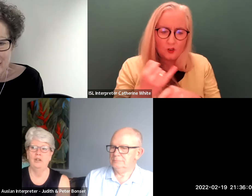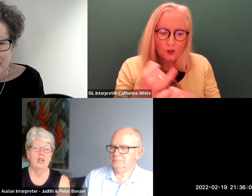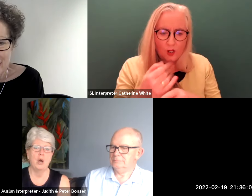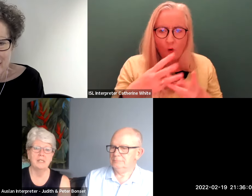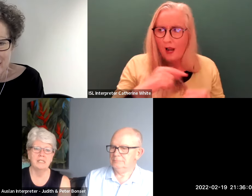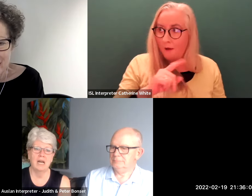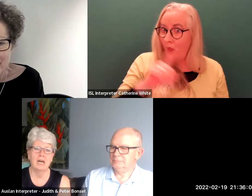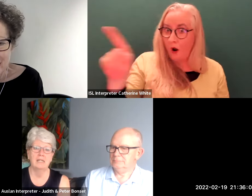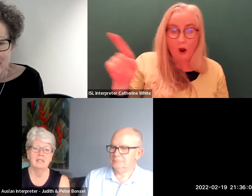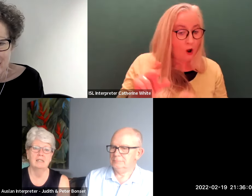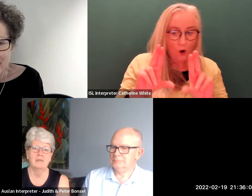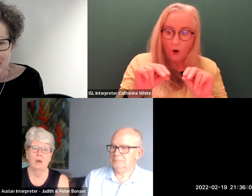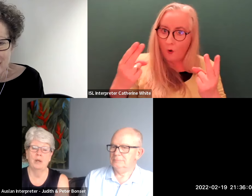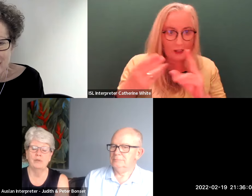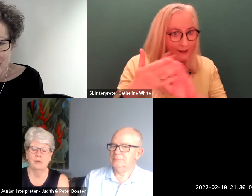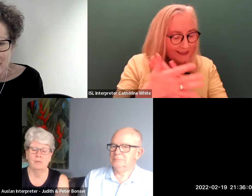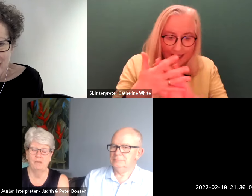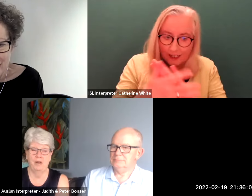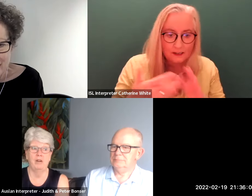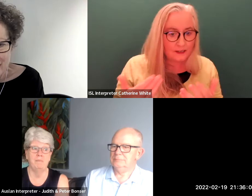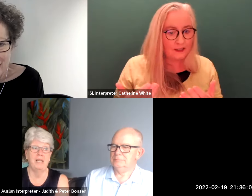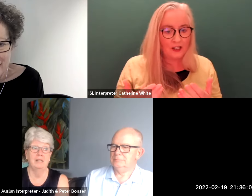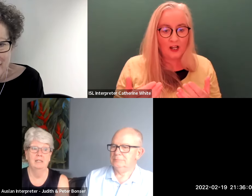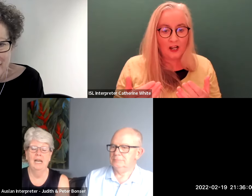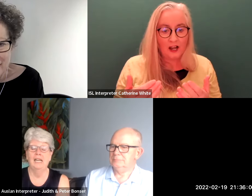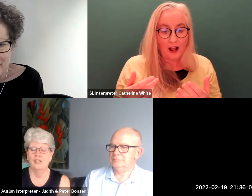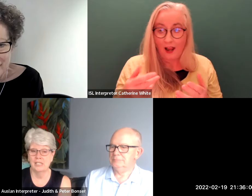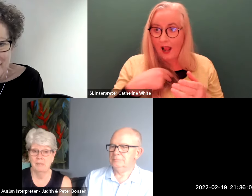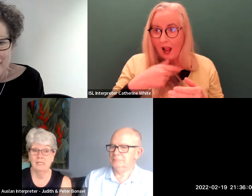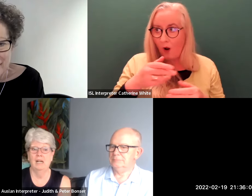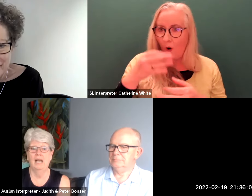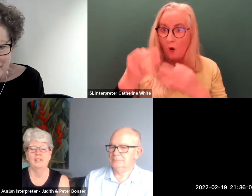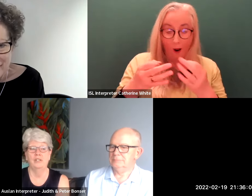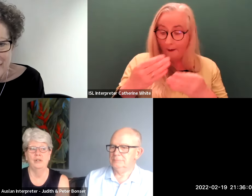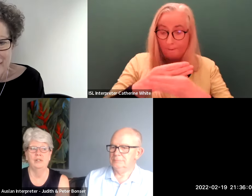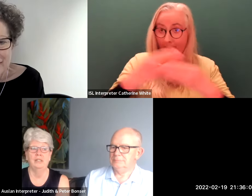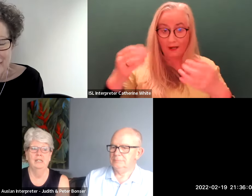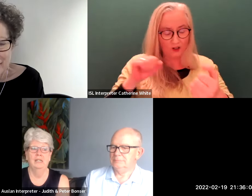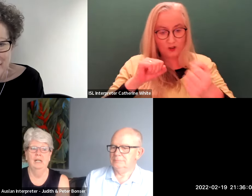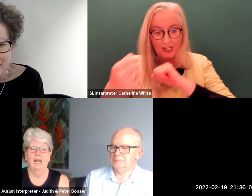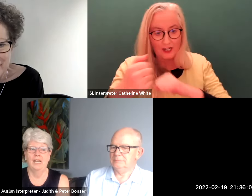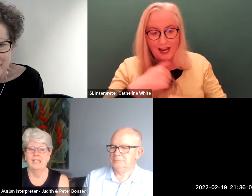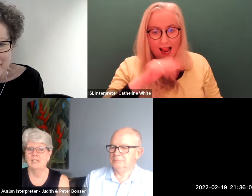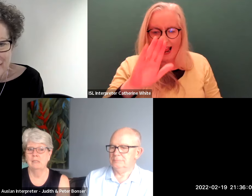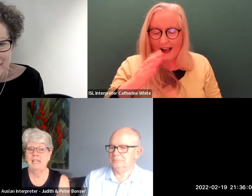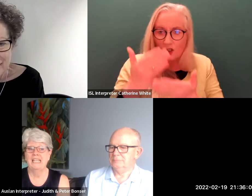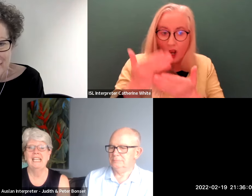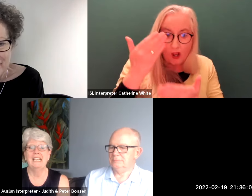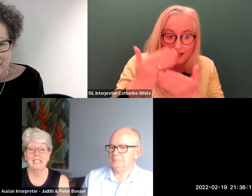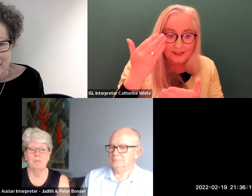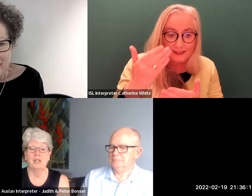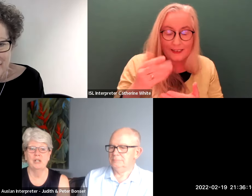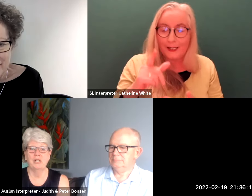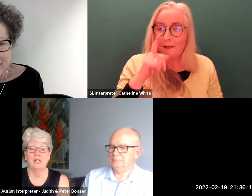there no one signed so i went through a very big adjustment and i had to learn i guess to speak